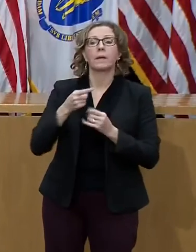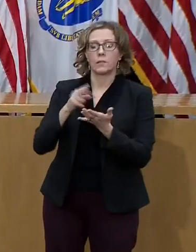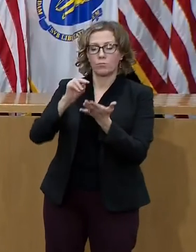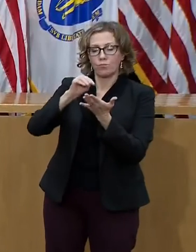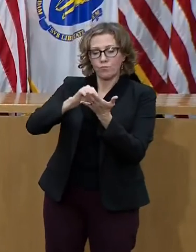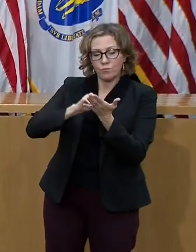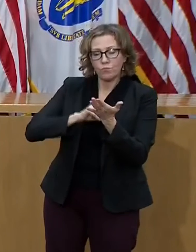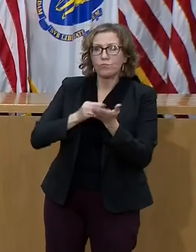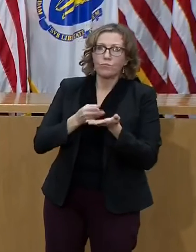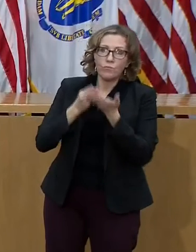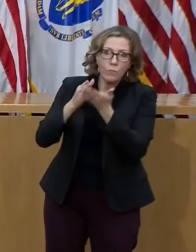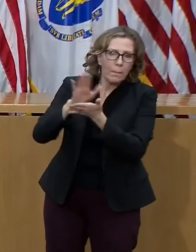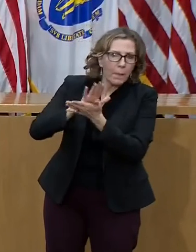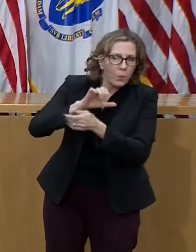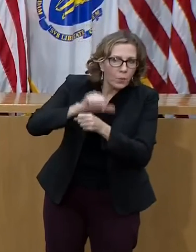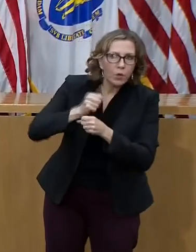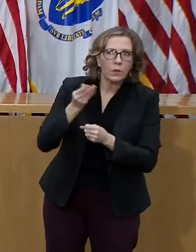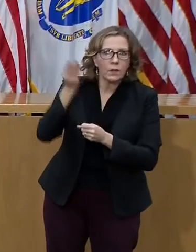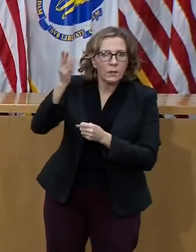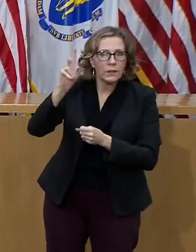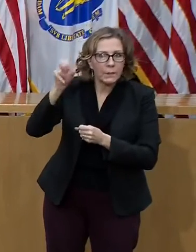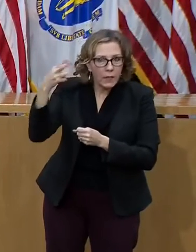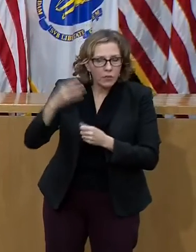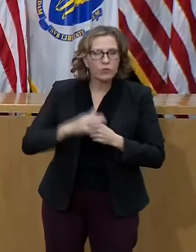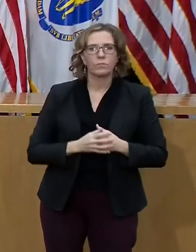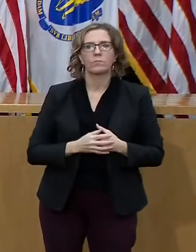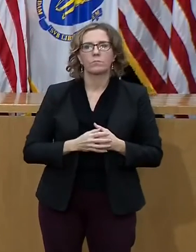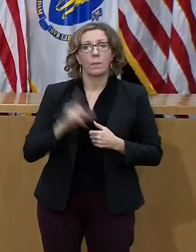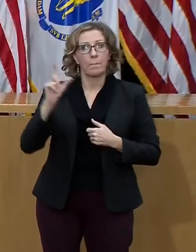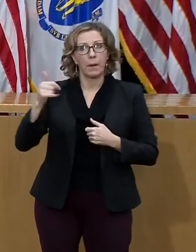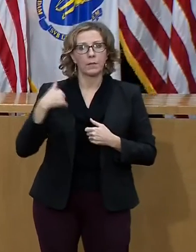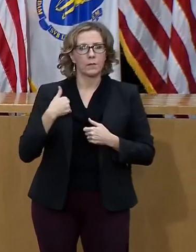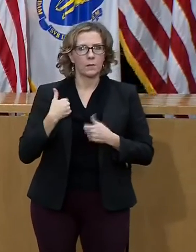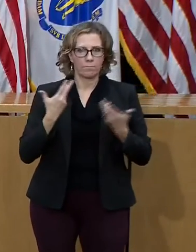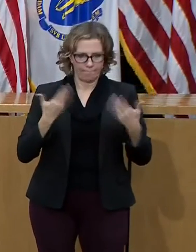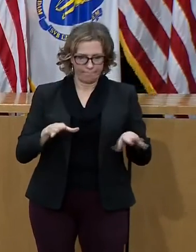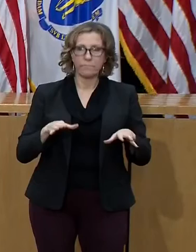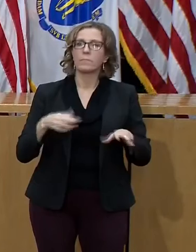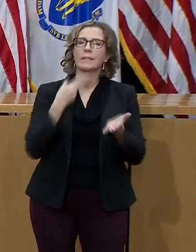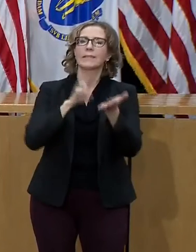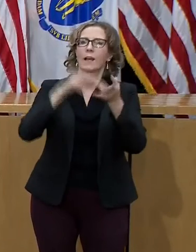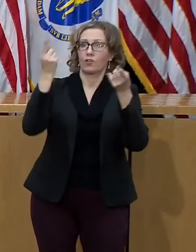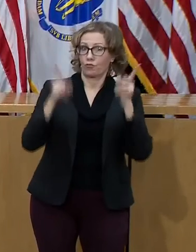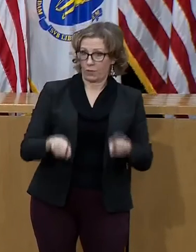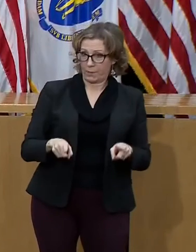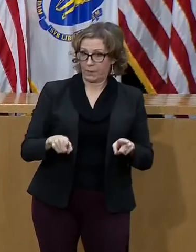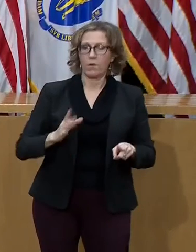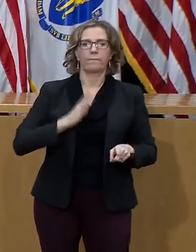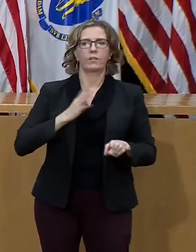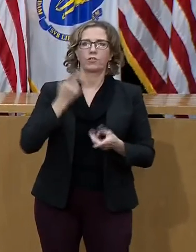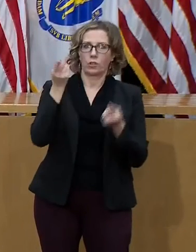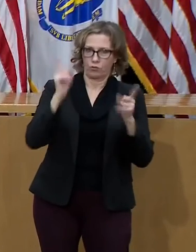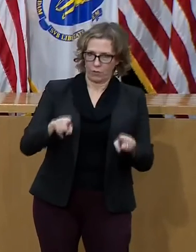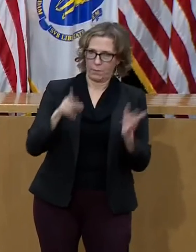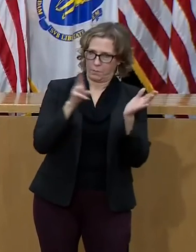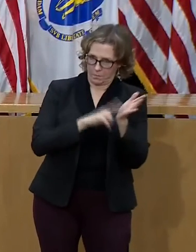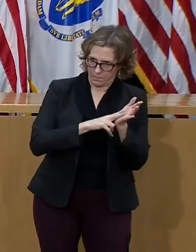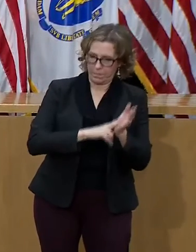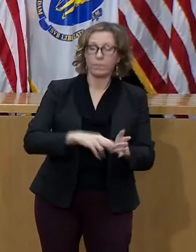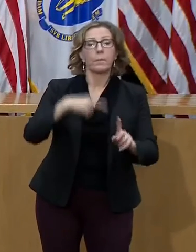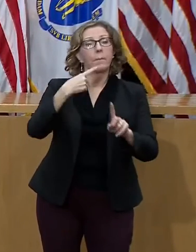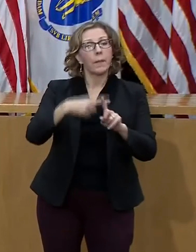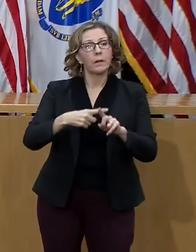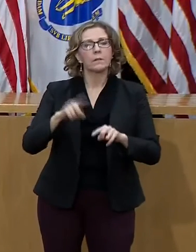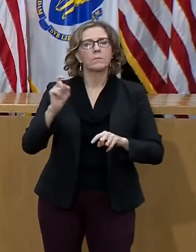submit a completed unique Massachusetts COVID-19 vaccine program agreement. And you have to have a vaccination standing